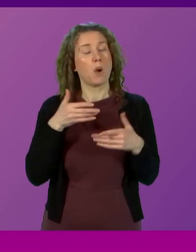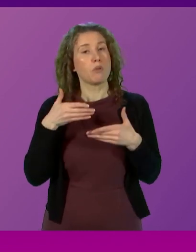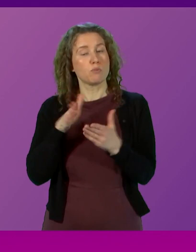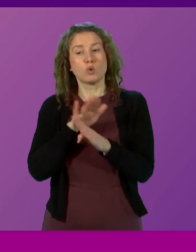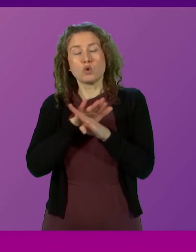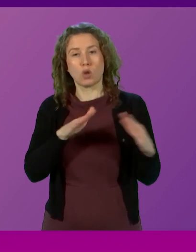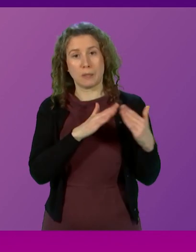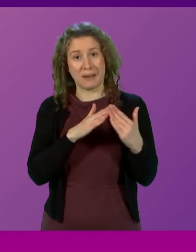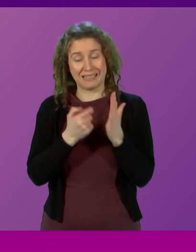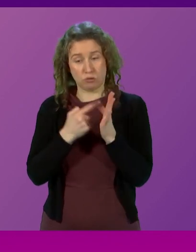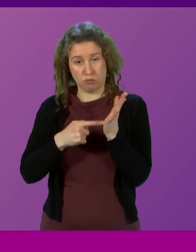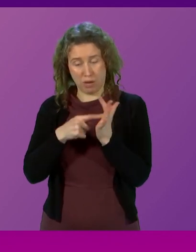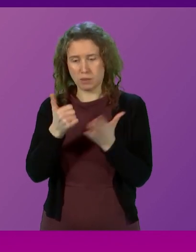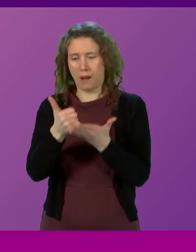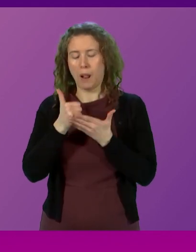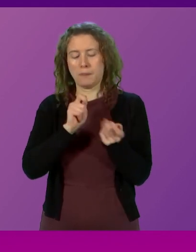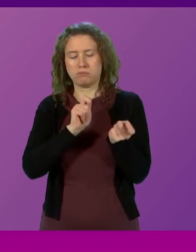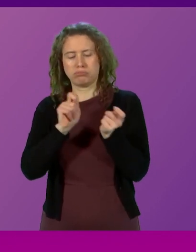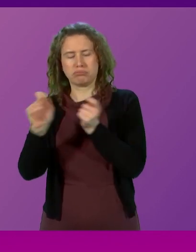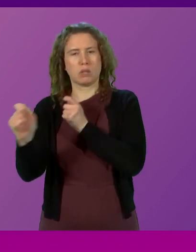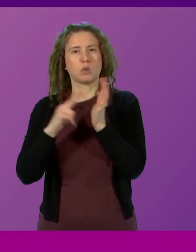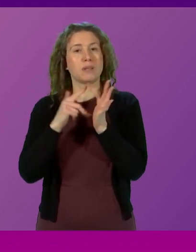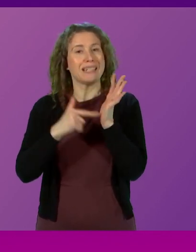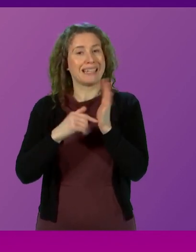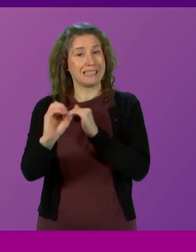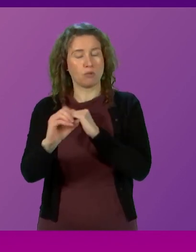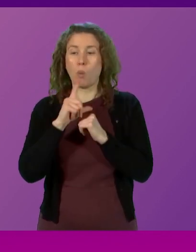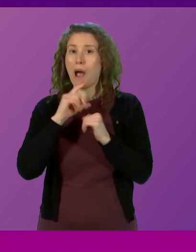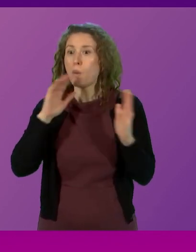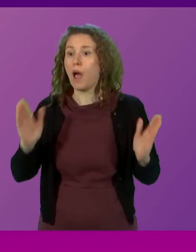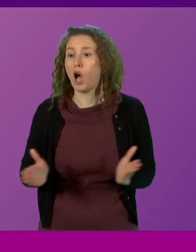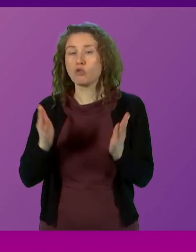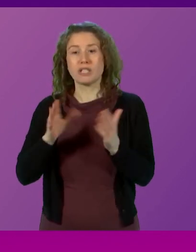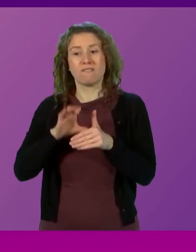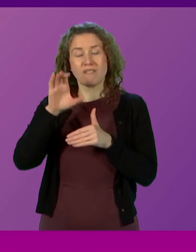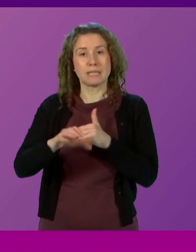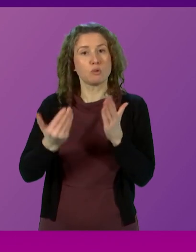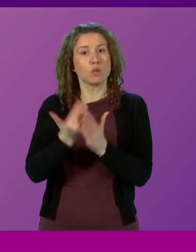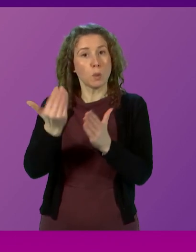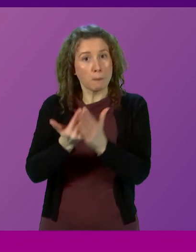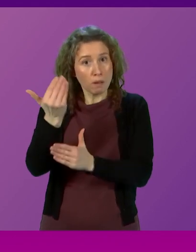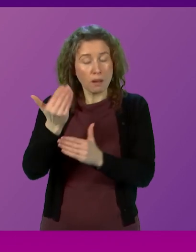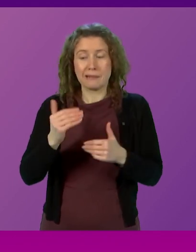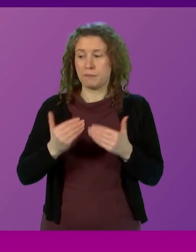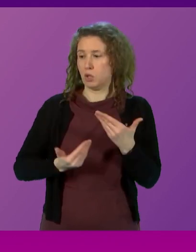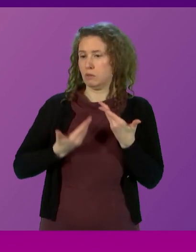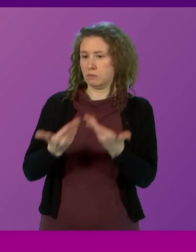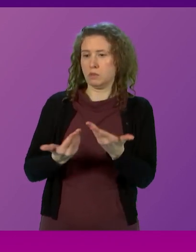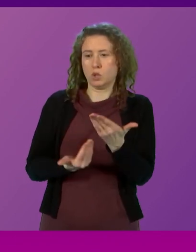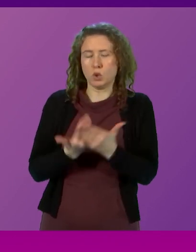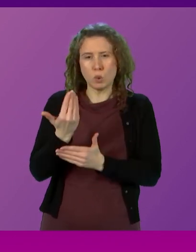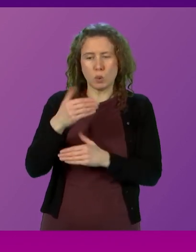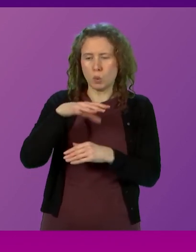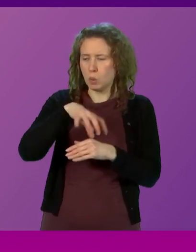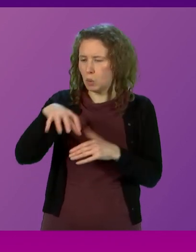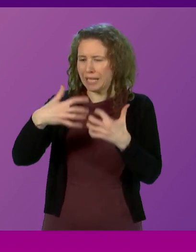rates to assist the transition to net zero as we incentivise investment in renewables through the introduction of new prescribed plant